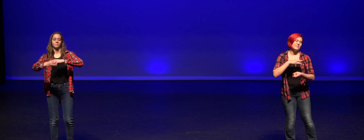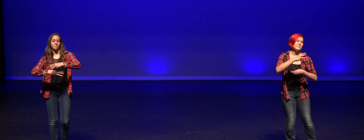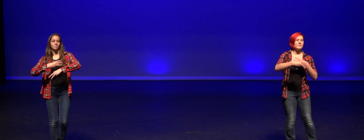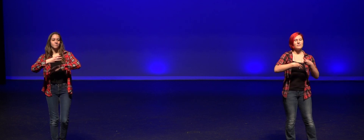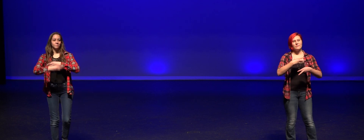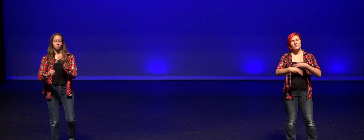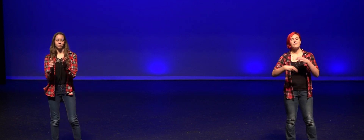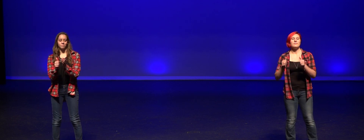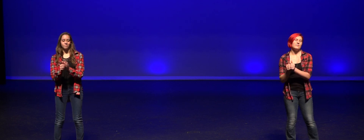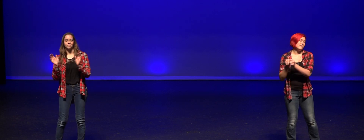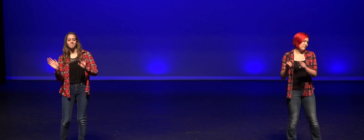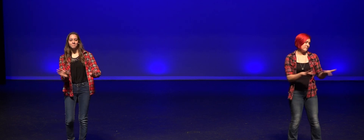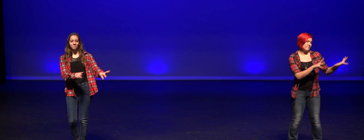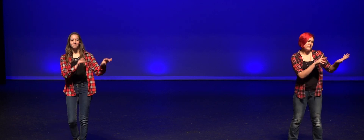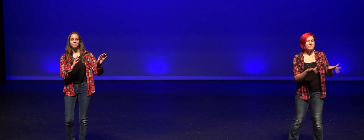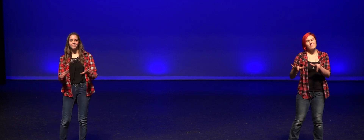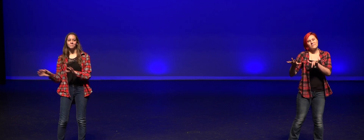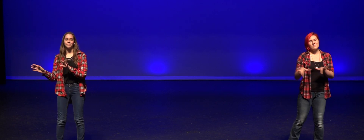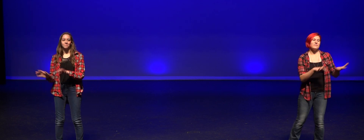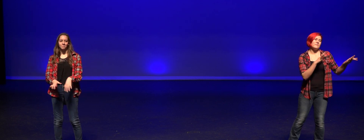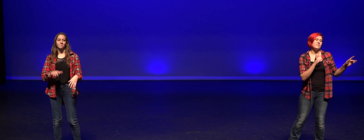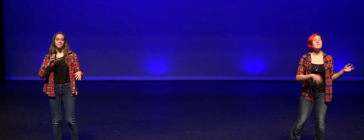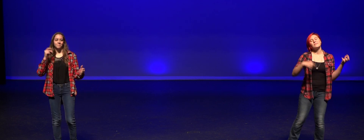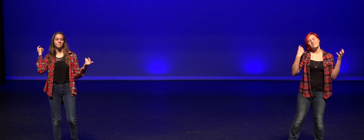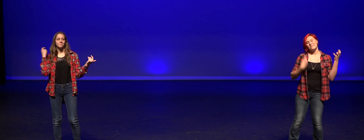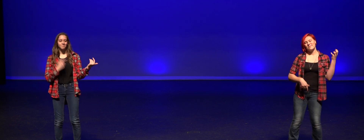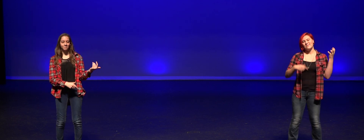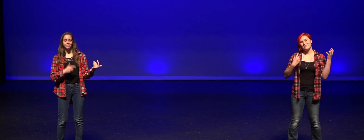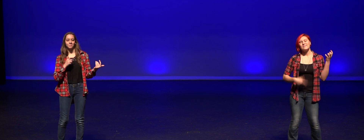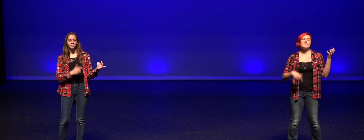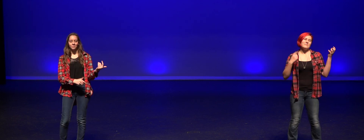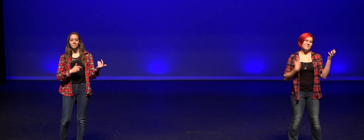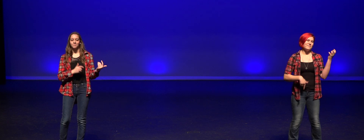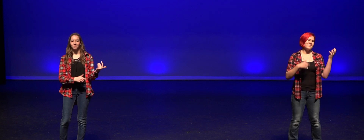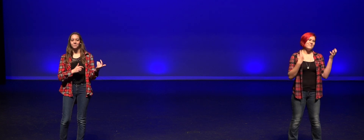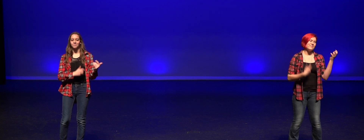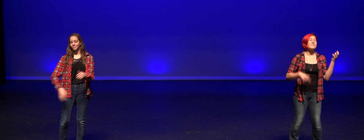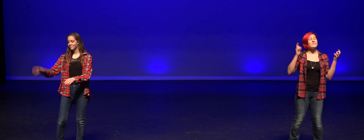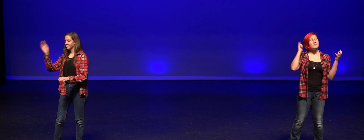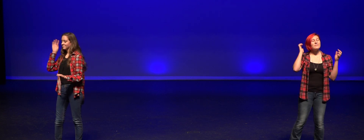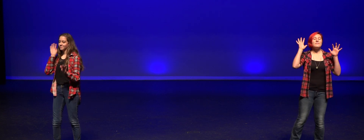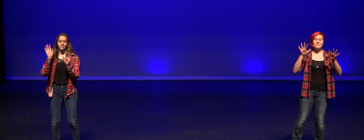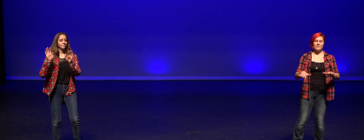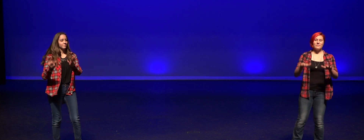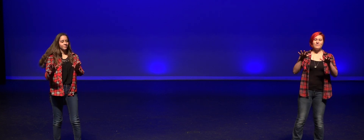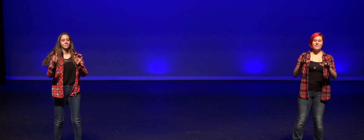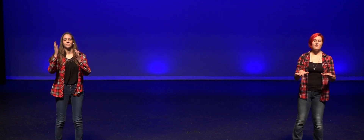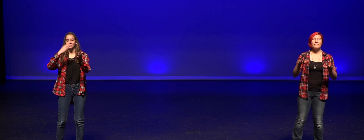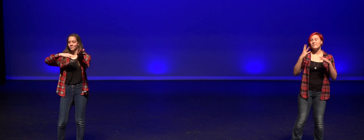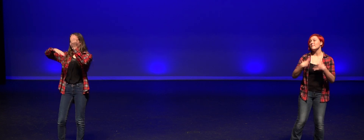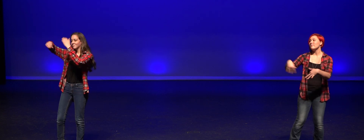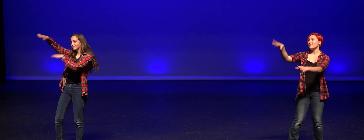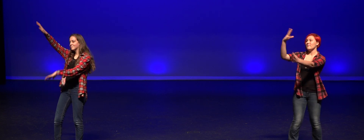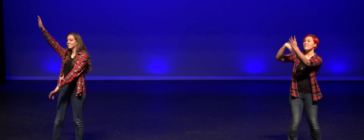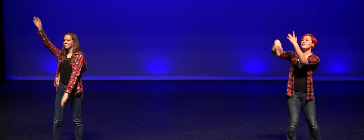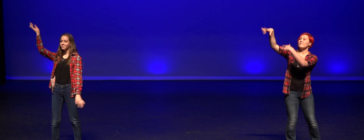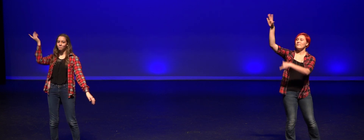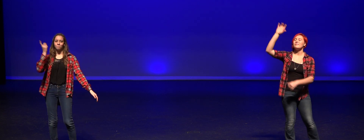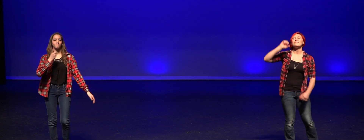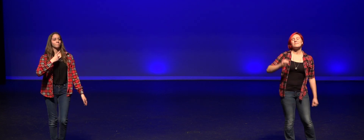this whole world with a piano How to bass, some guitar, grab a beat, and away we go